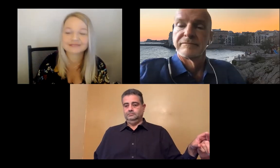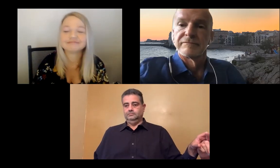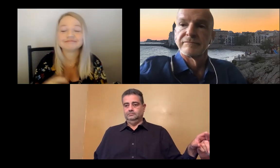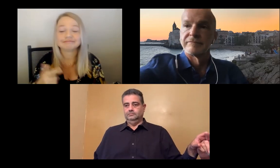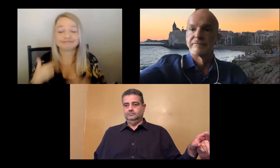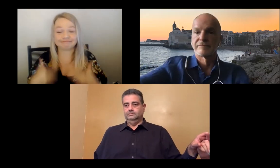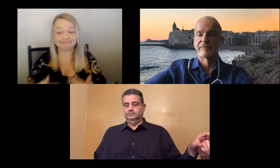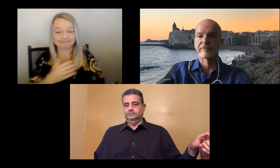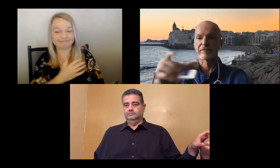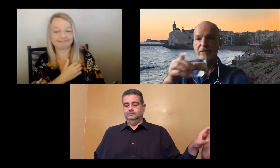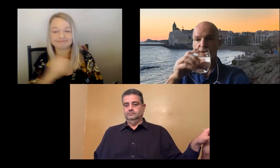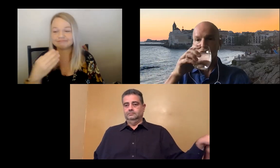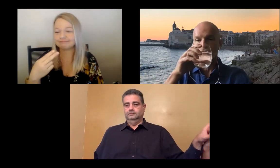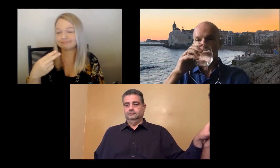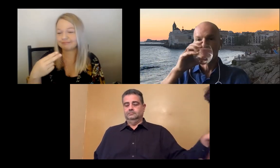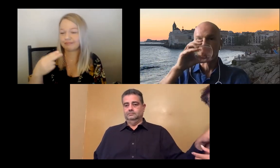Holly speaking. Thank you, Travis.